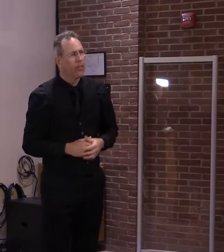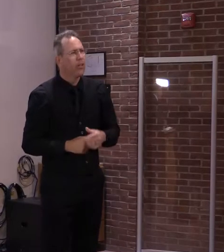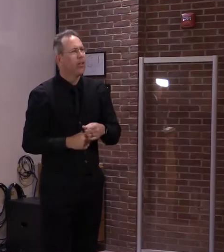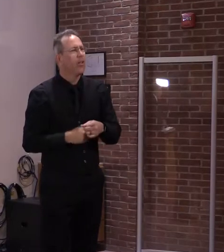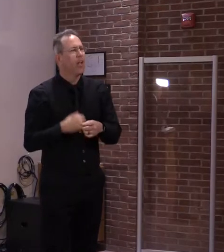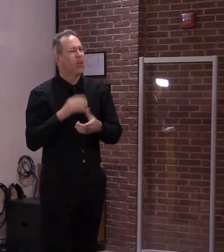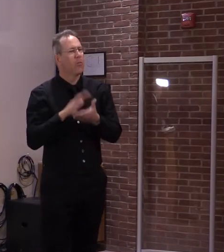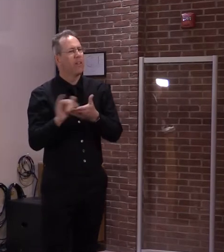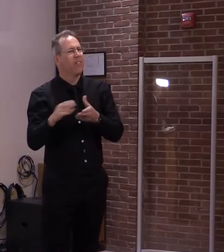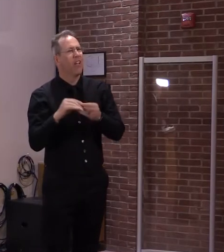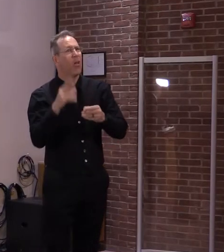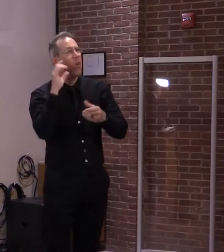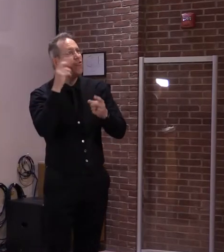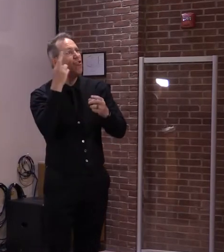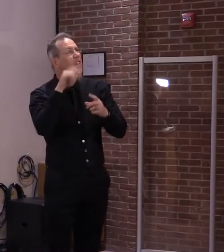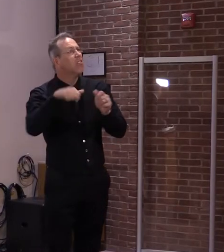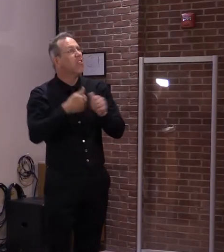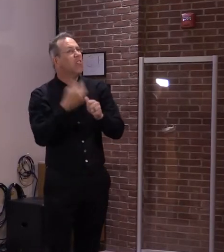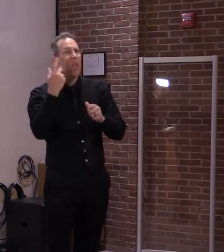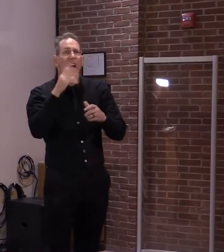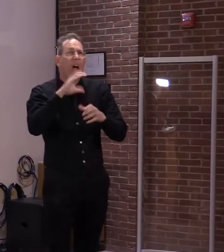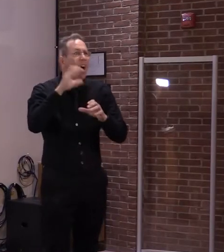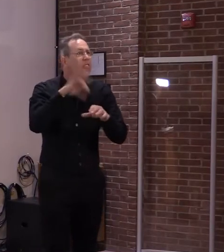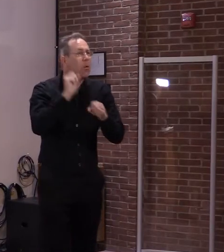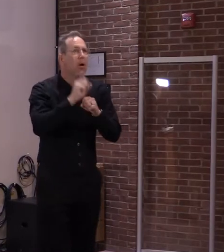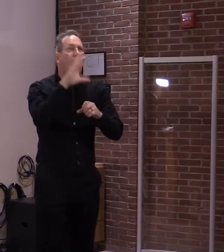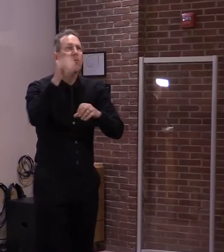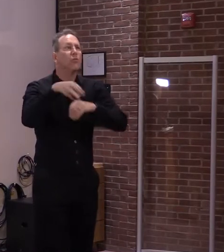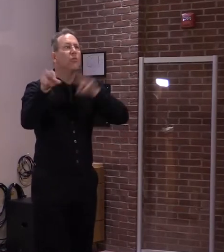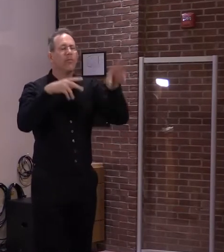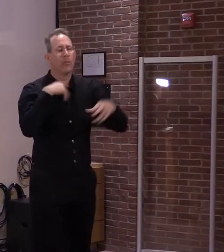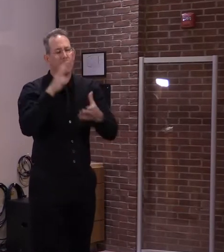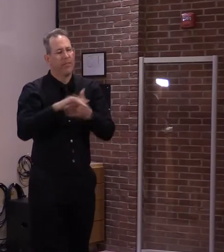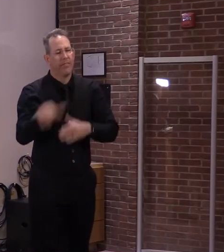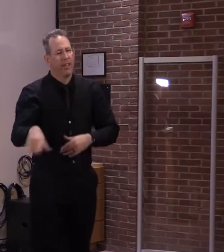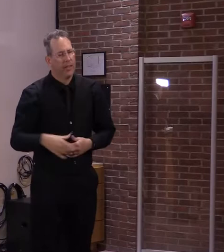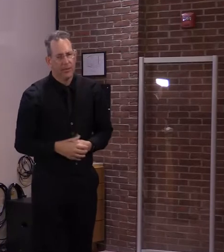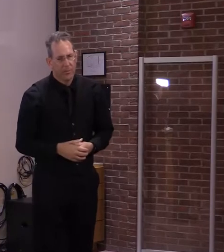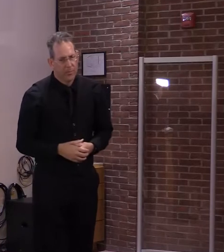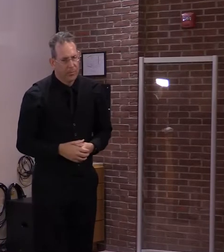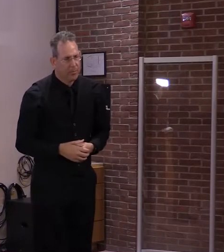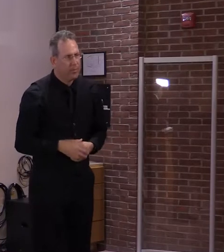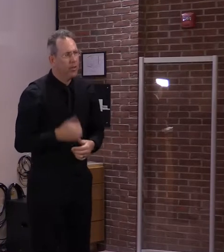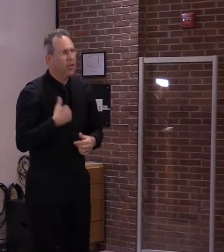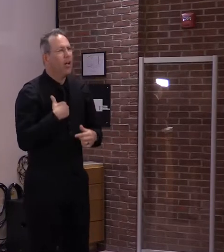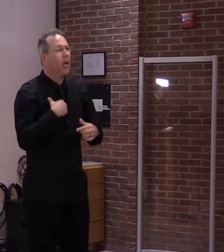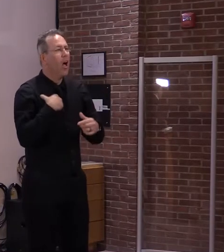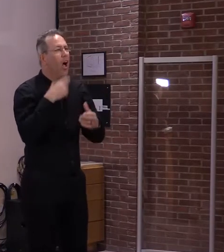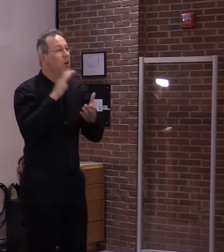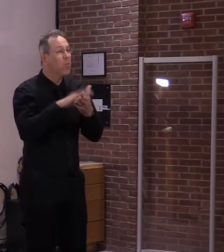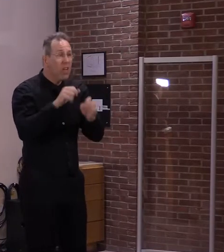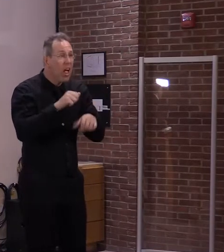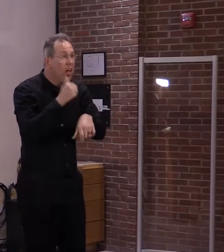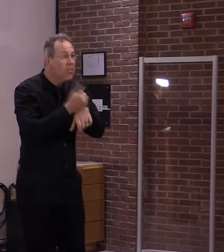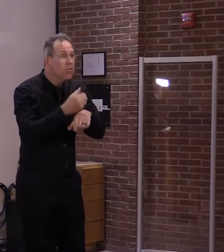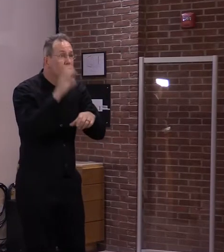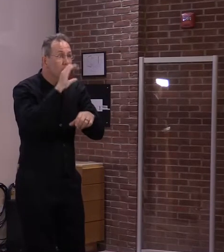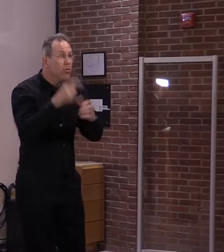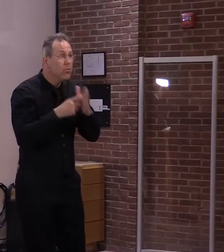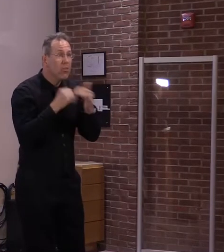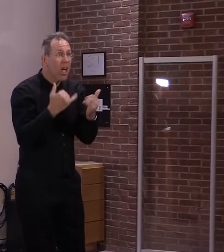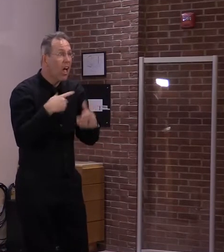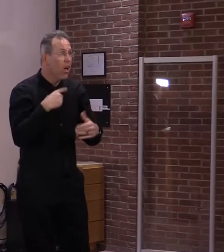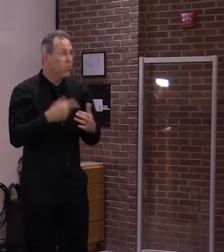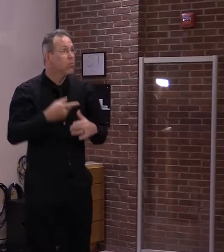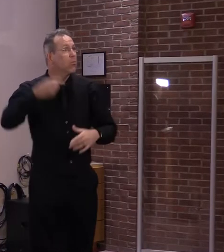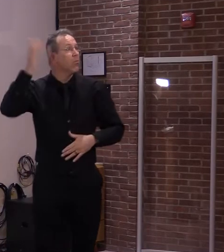We could have put the work search requirement in place from the beginning, and we'd be in the same situation today that we find ourselves